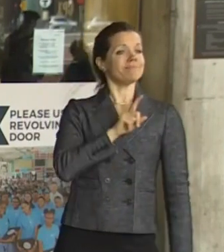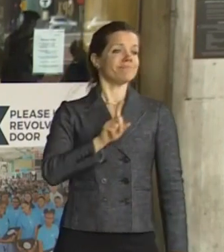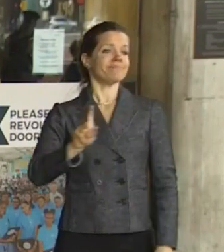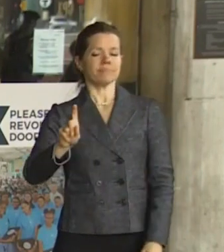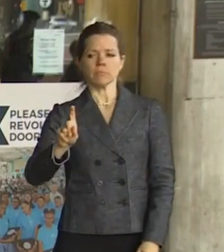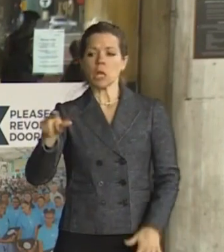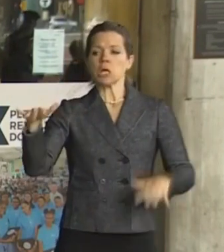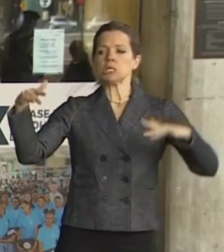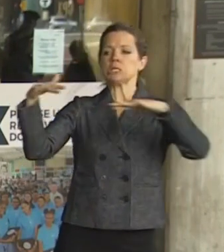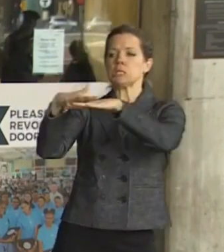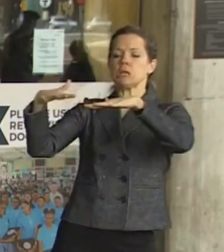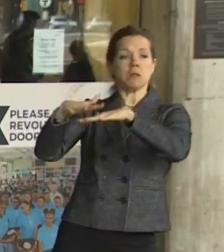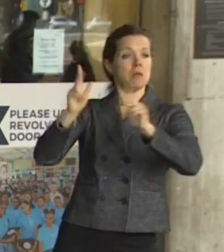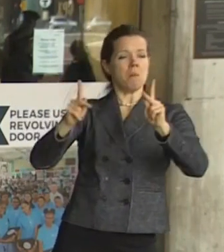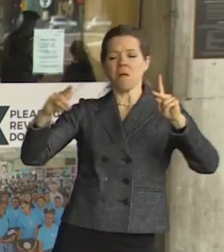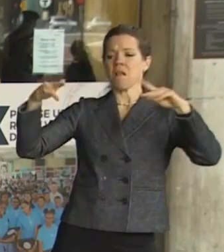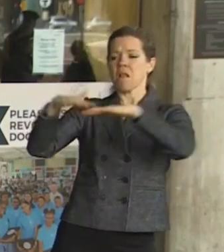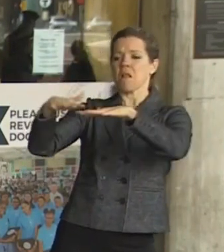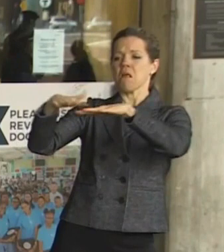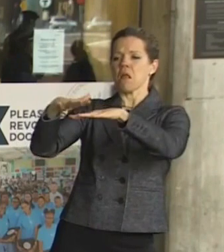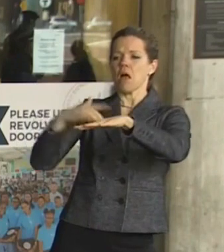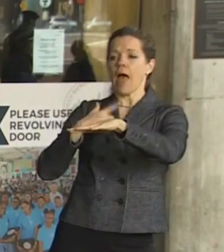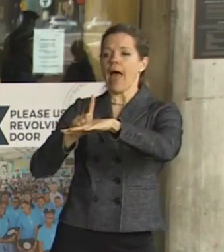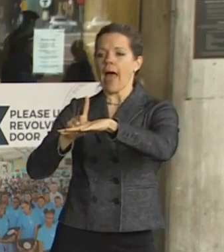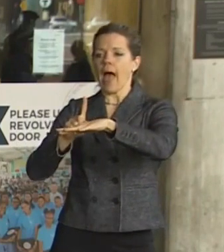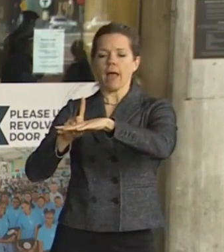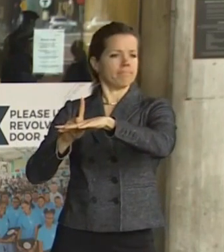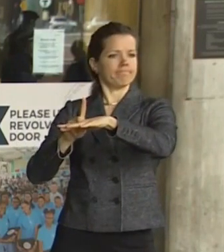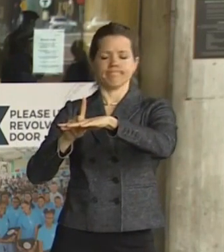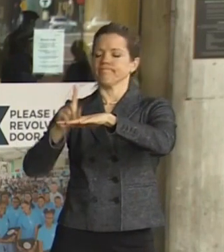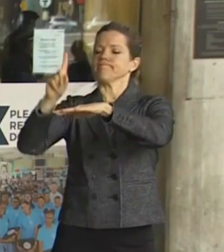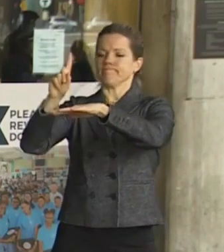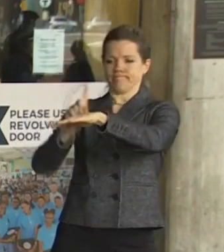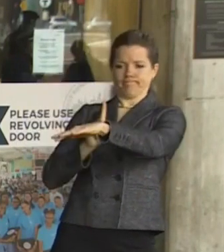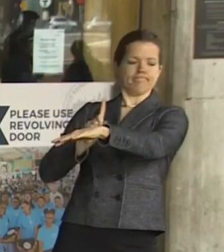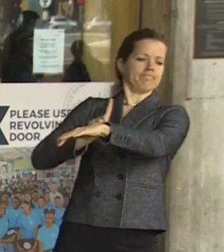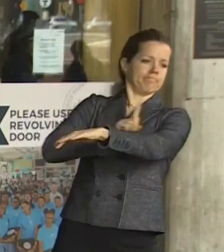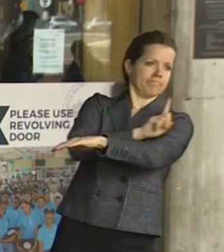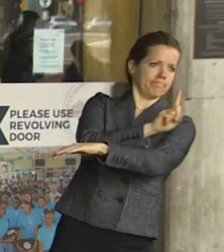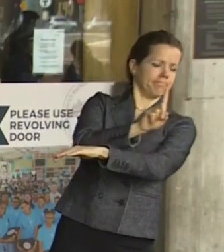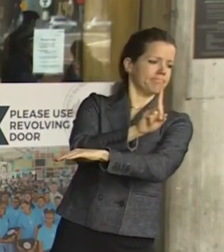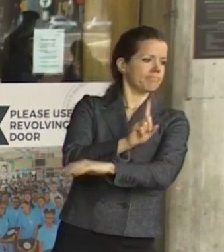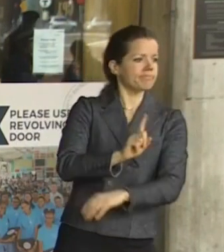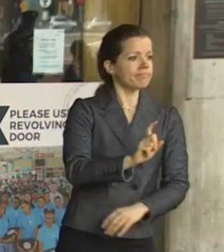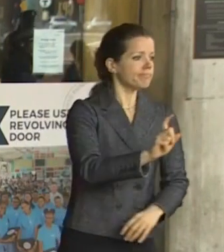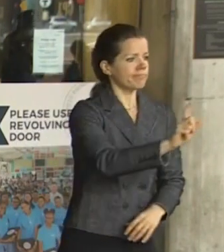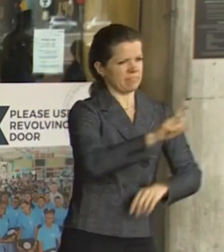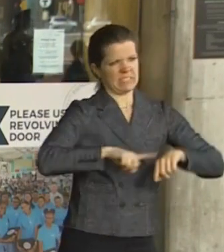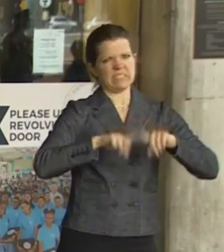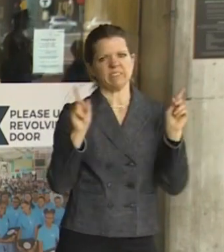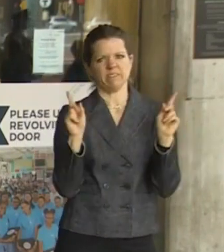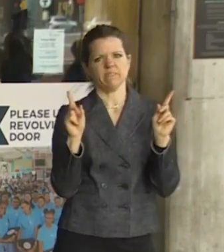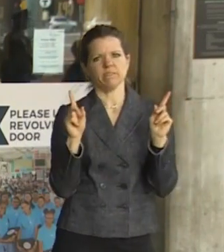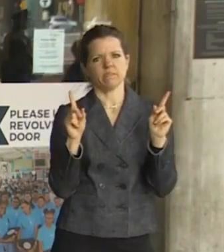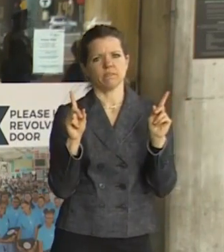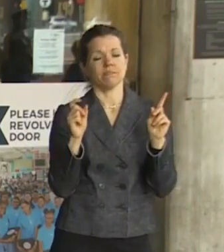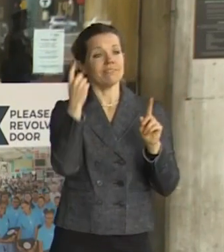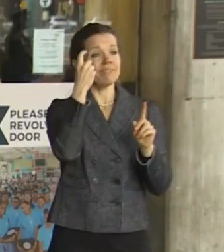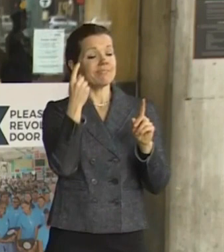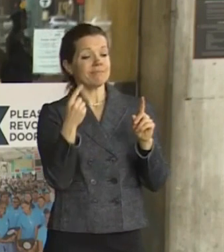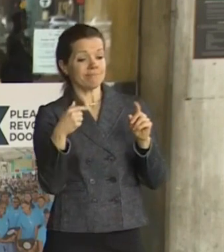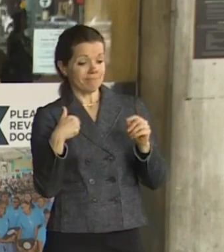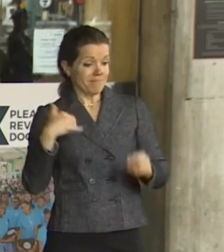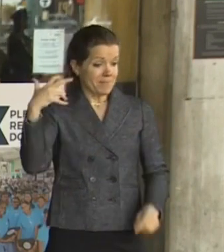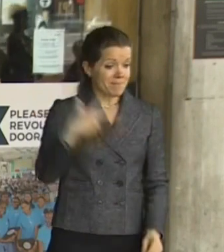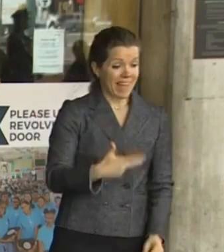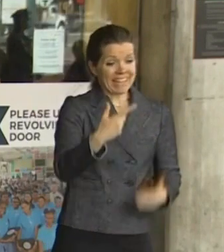to have to report at my next press conference on Monday, that people weren't listening to us and how disappointed they were. I want you to be smart and